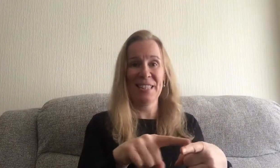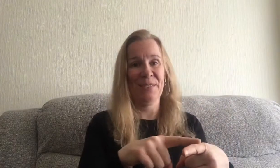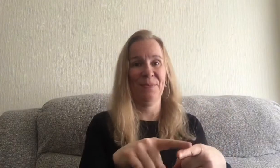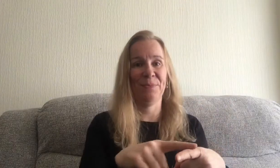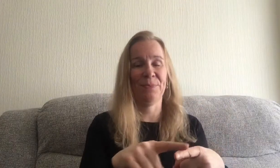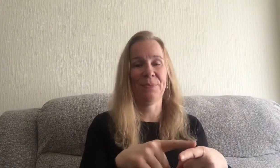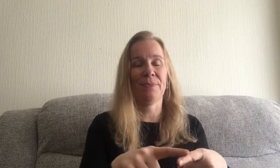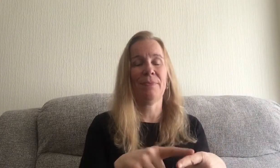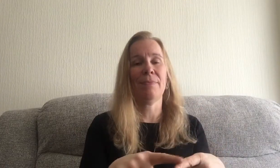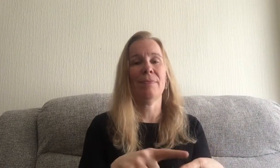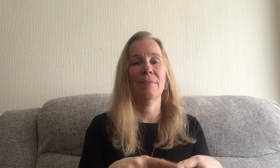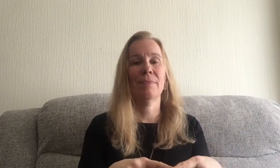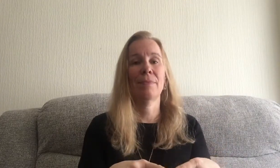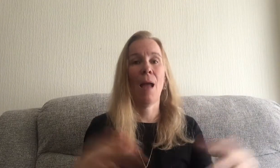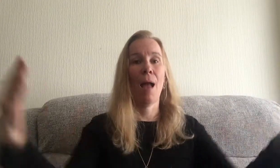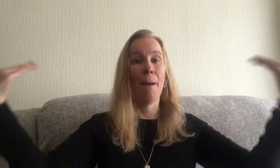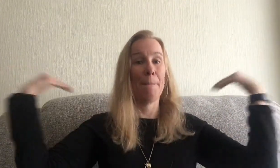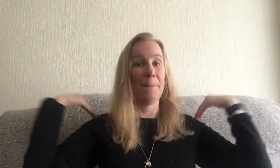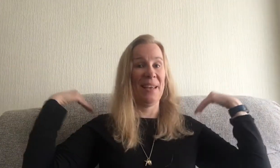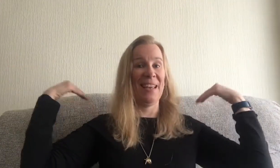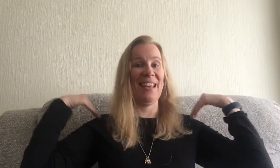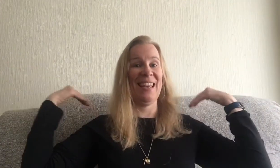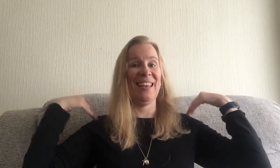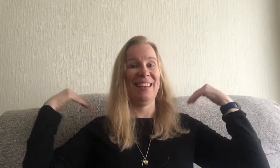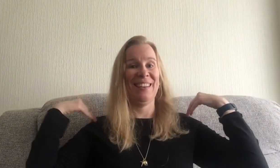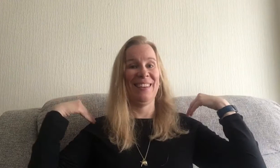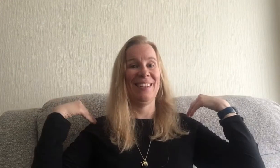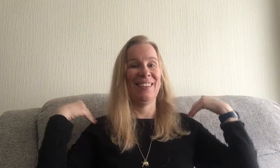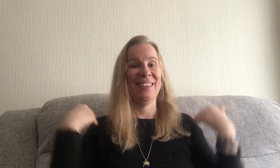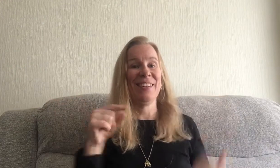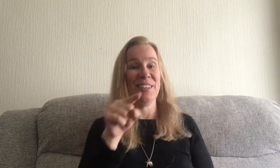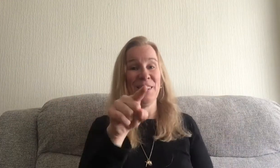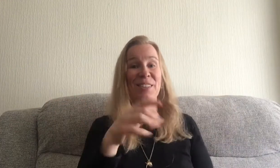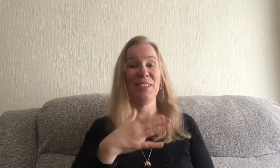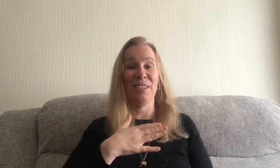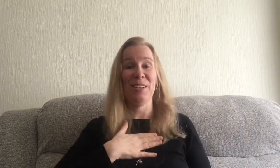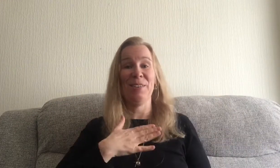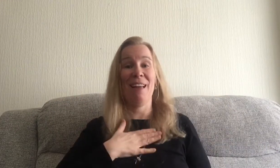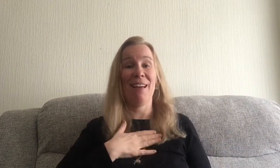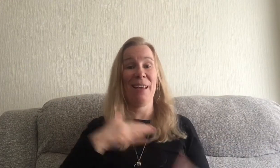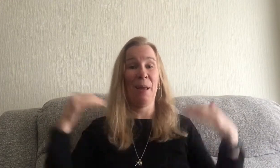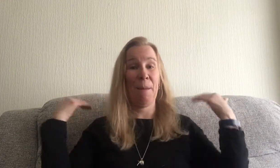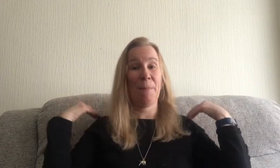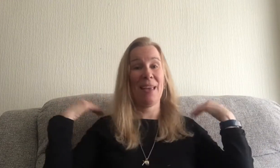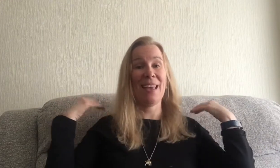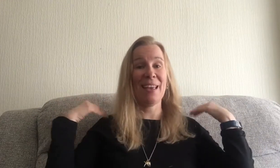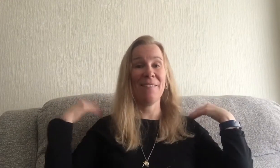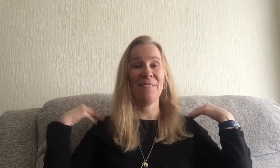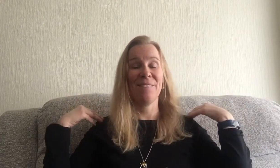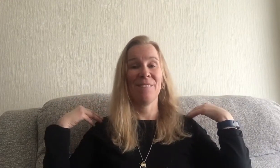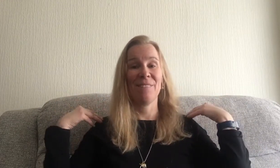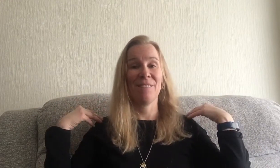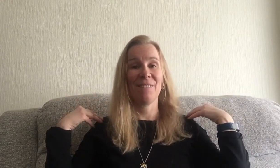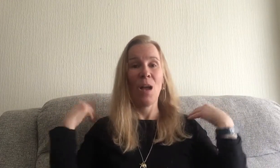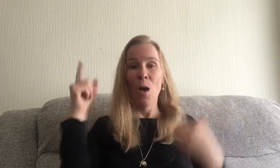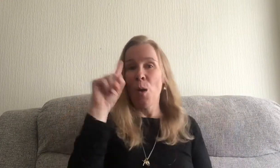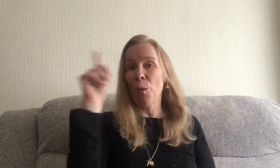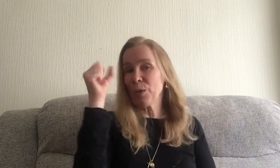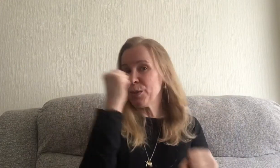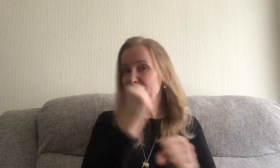PE do you like PE what do